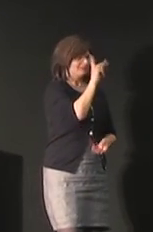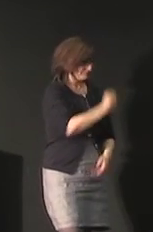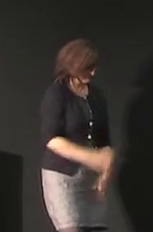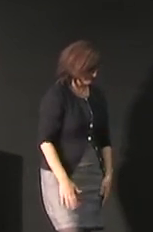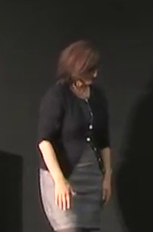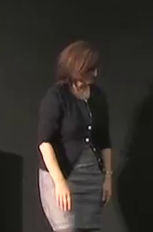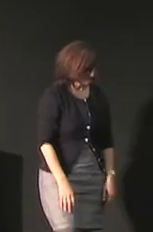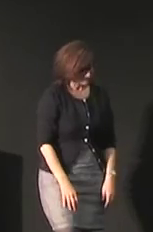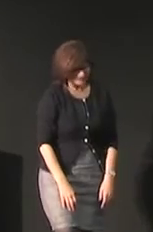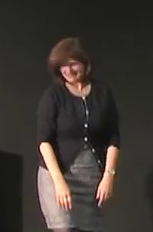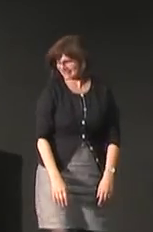else who has a question